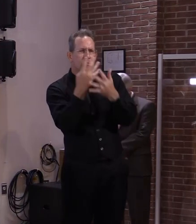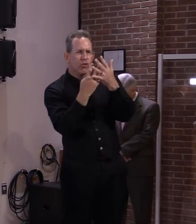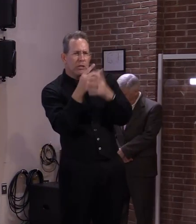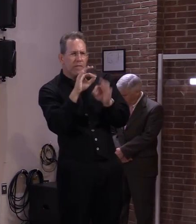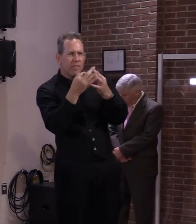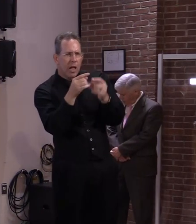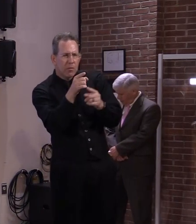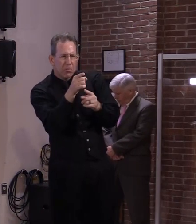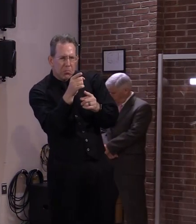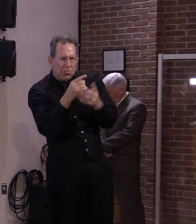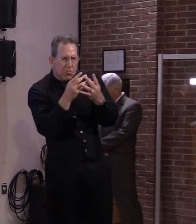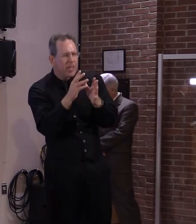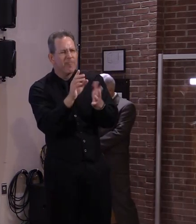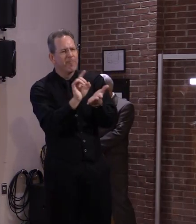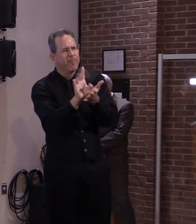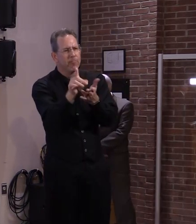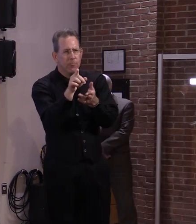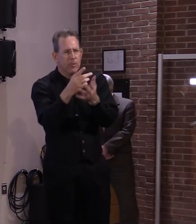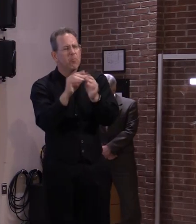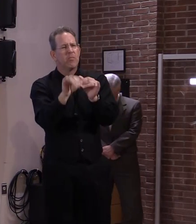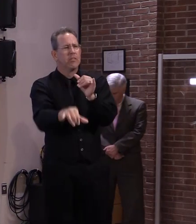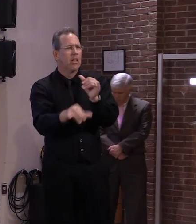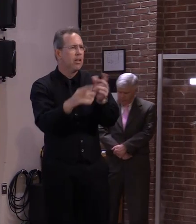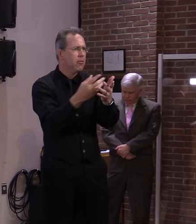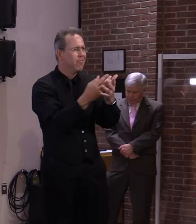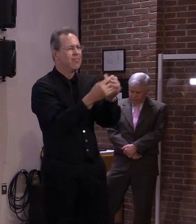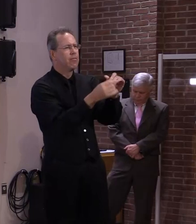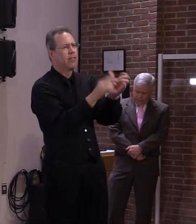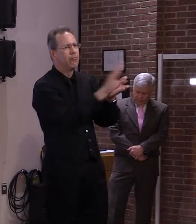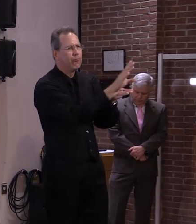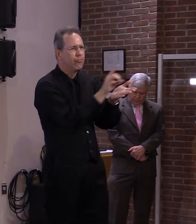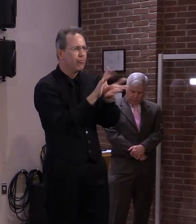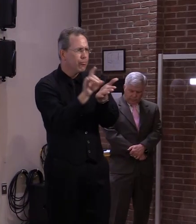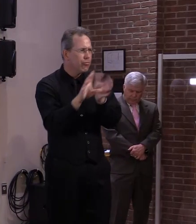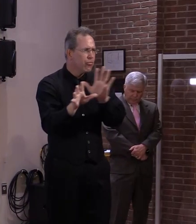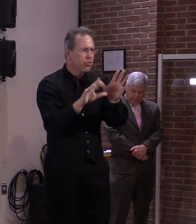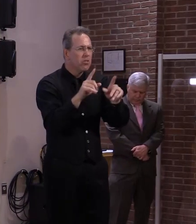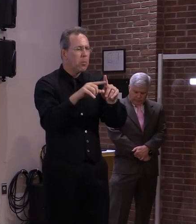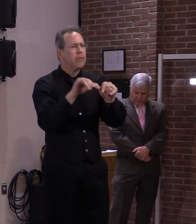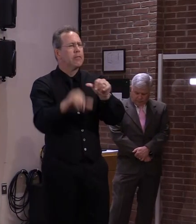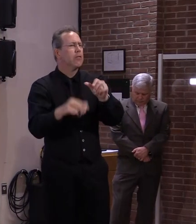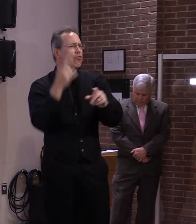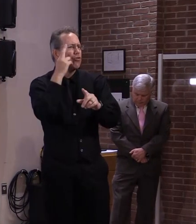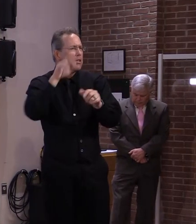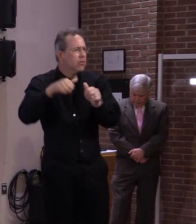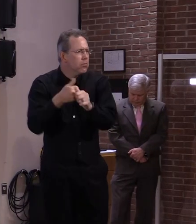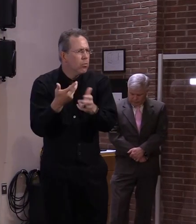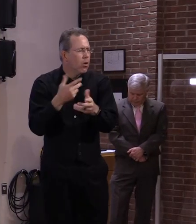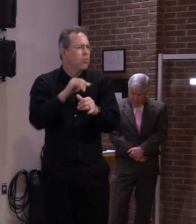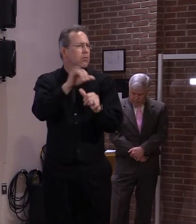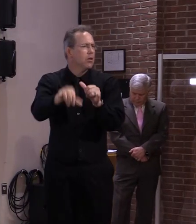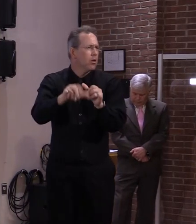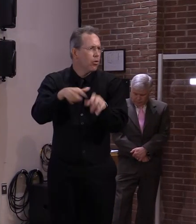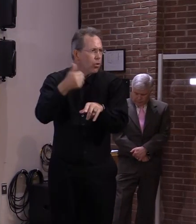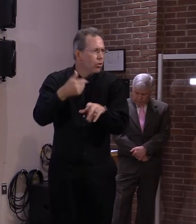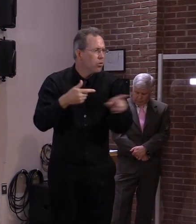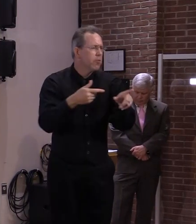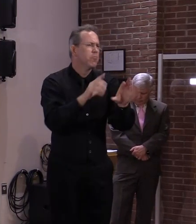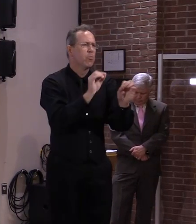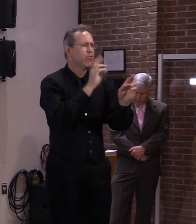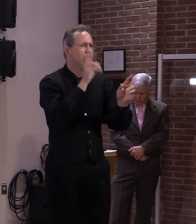but uh based on the information we have for those households right now we believe it's about 720 households will not be eligible